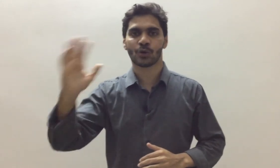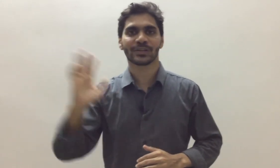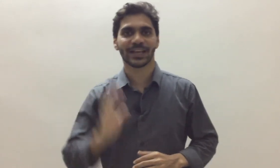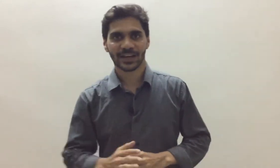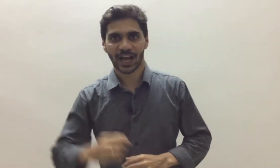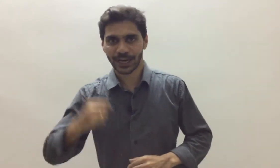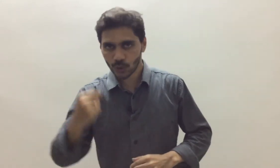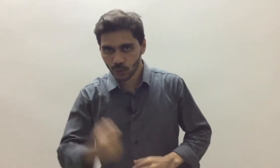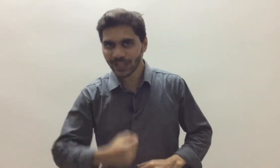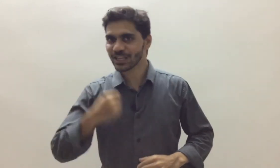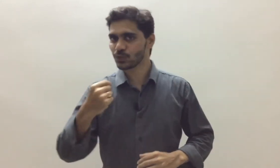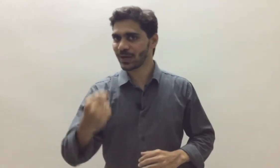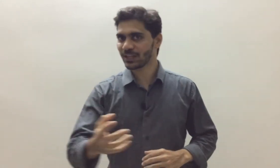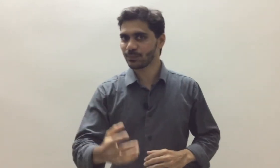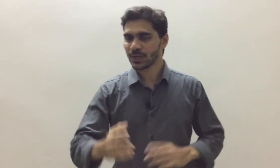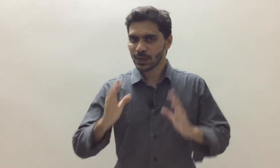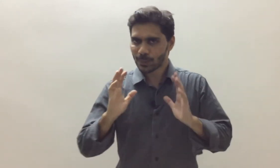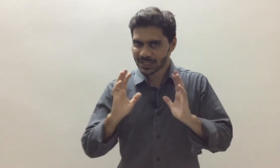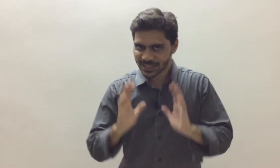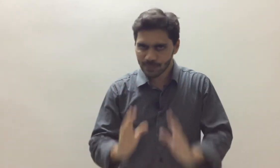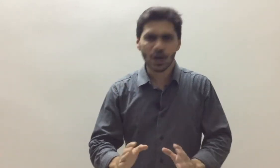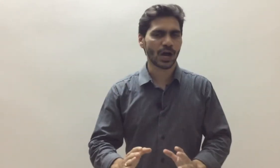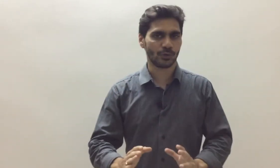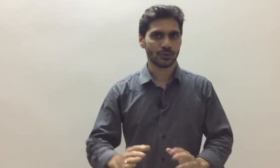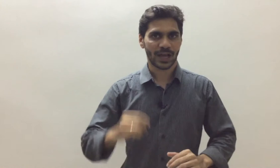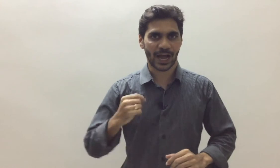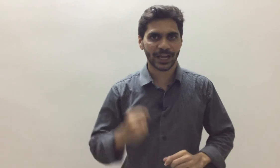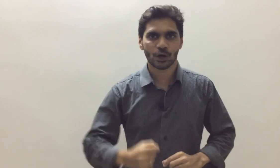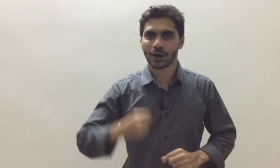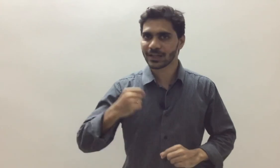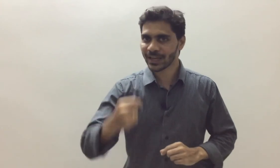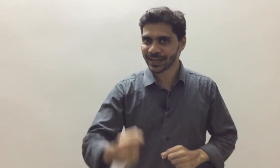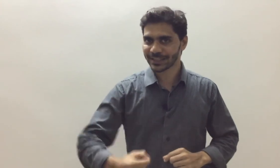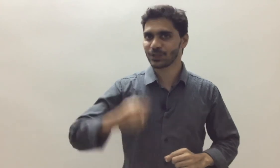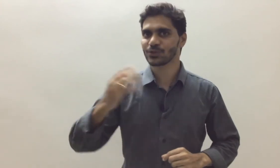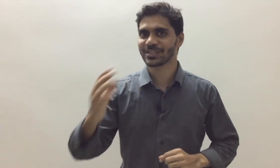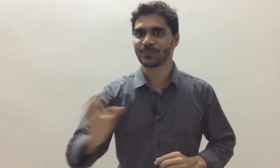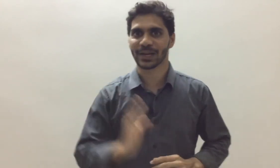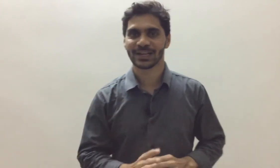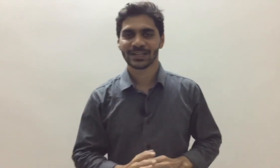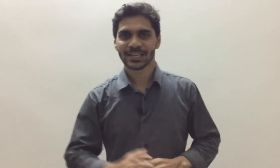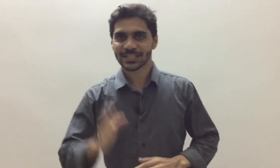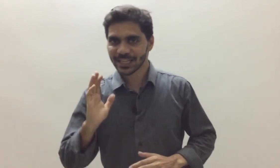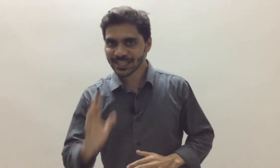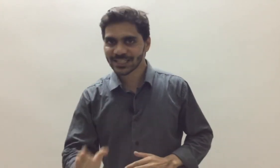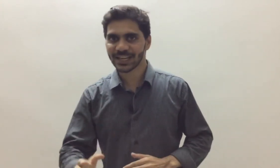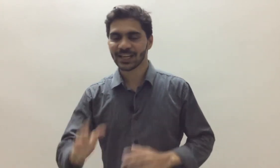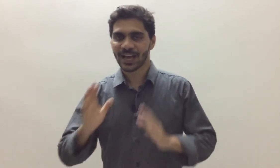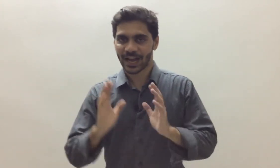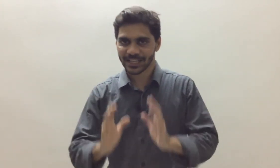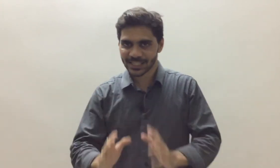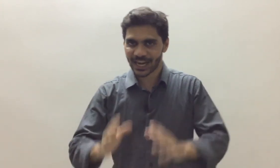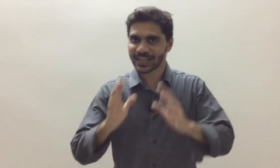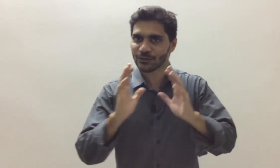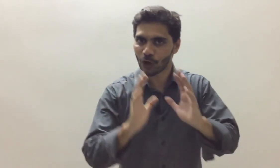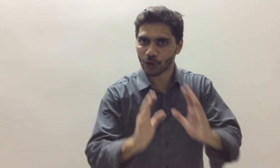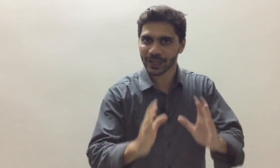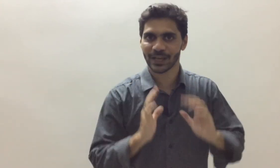there. I truly respect them. But somehow I got connected to Simon. Since then, I started following him.